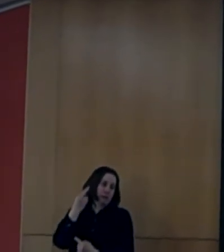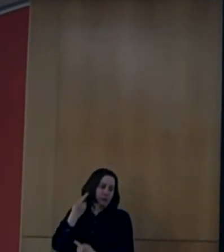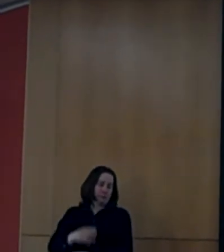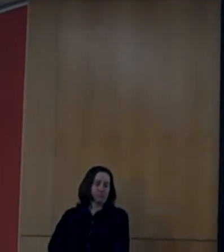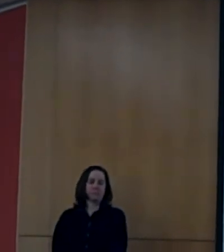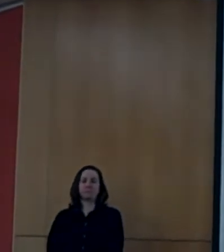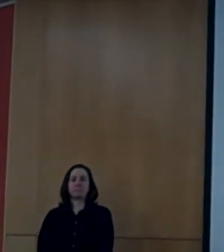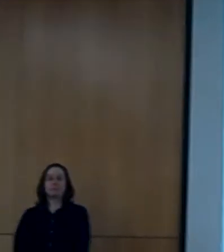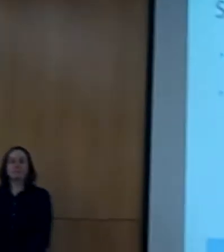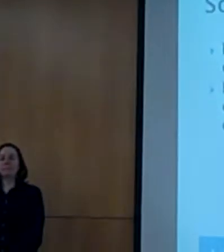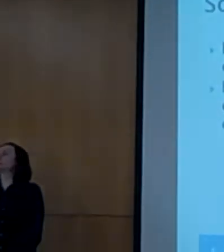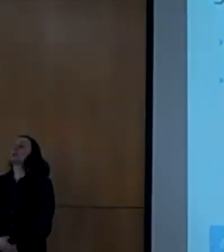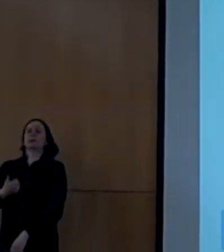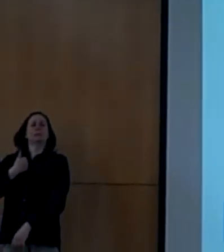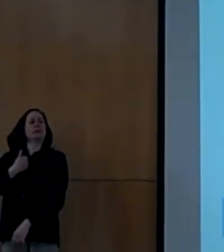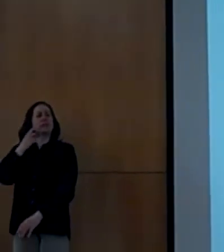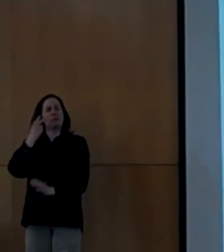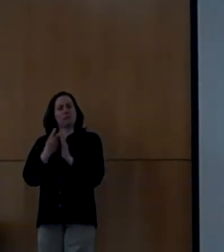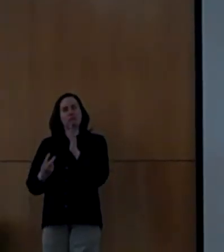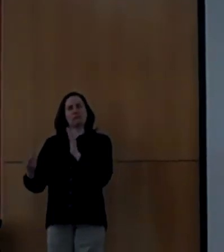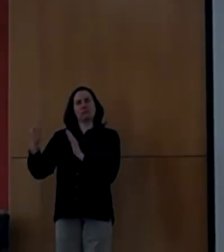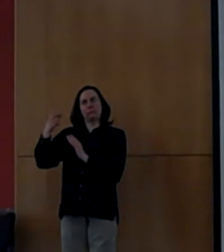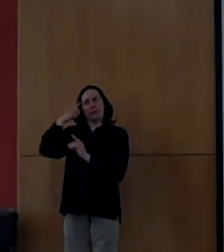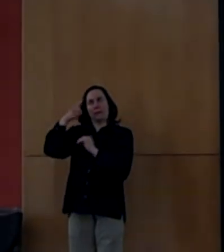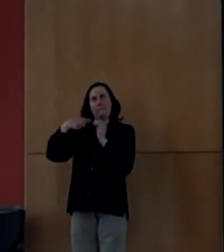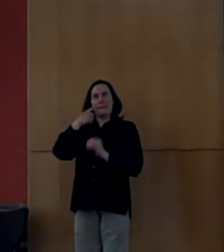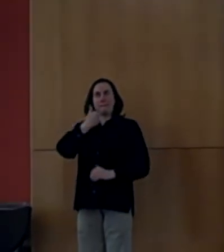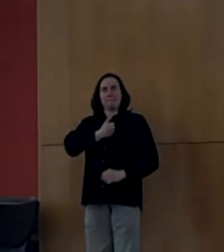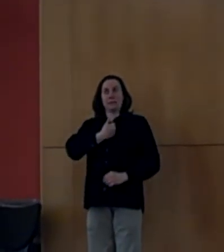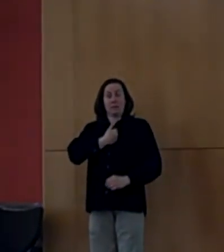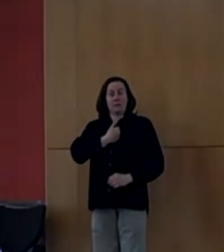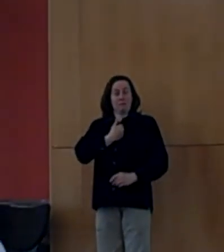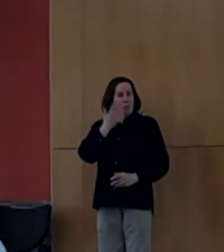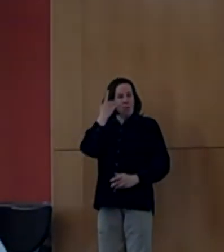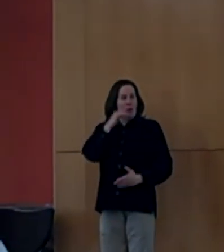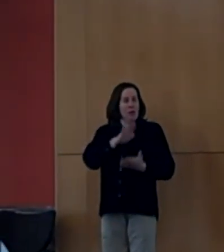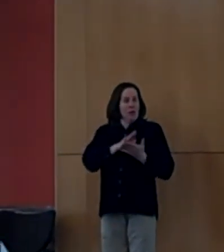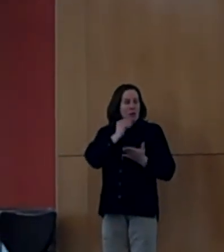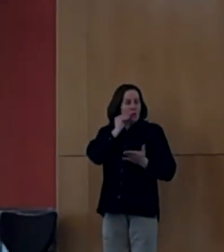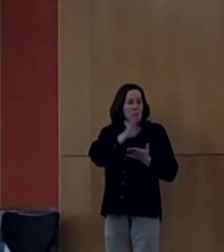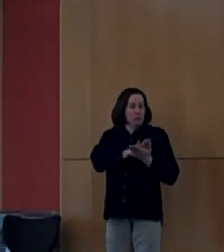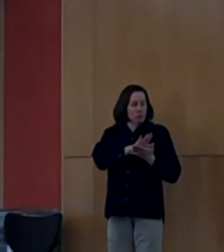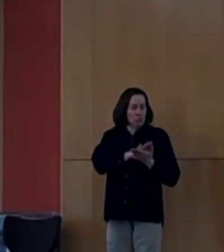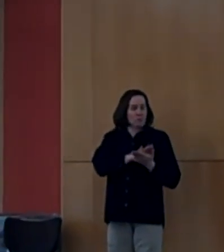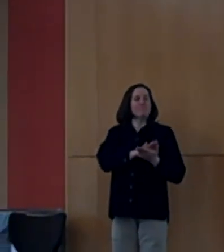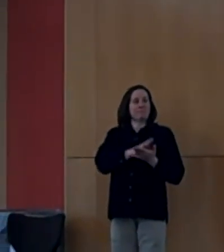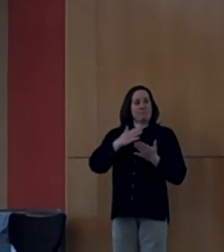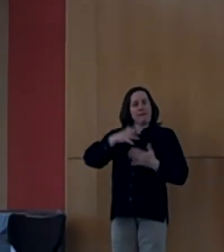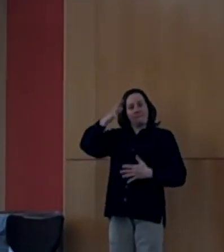personal experience of being homeschooled, my father had a health-related problem, and